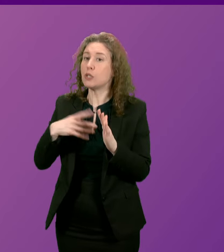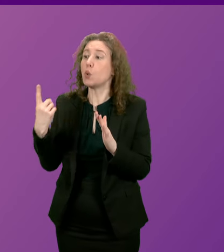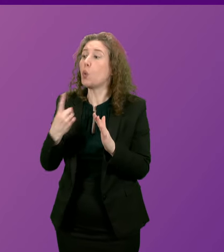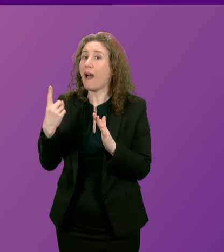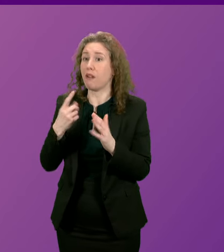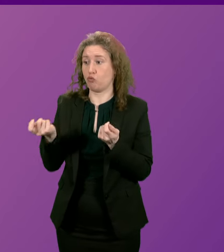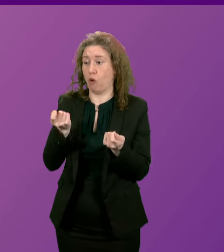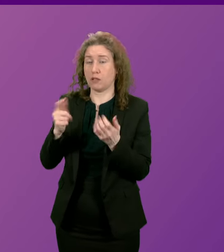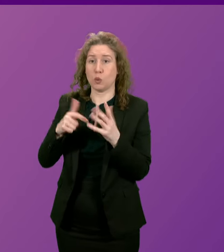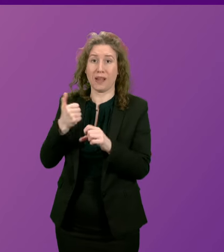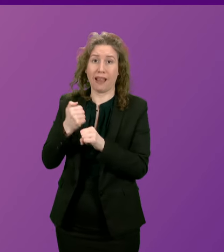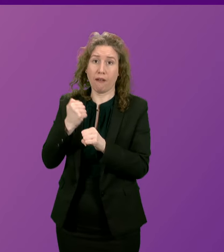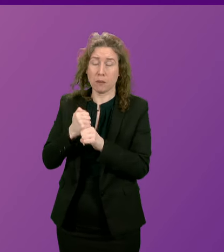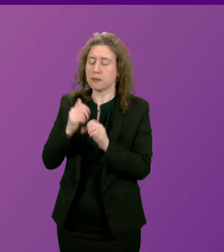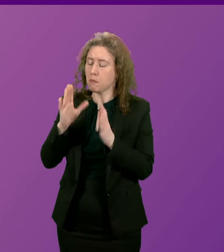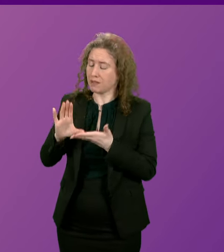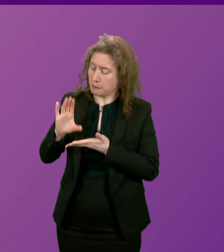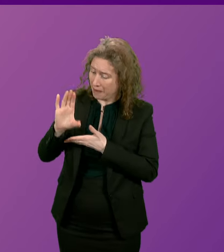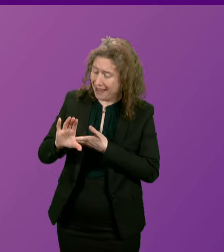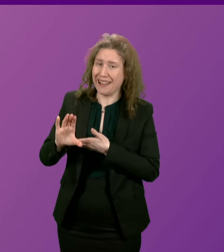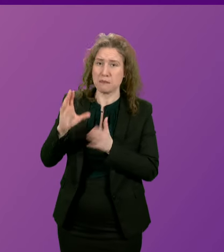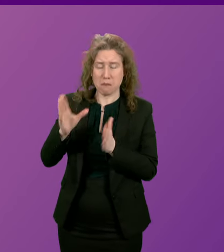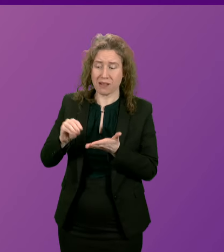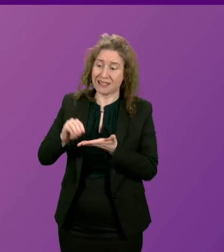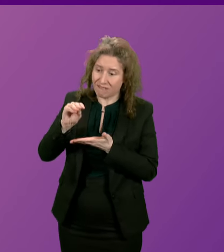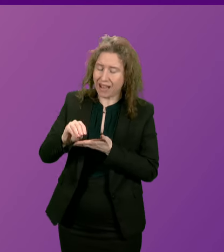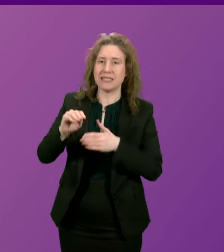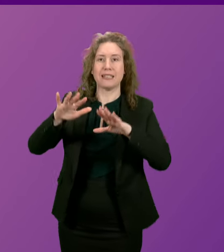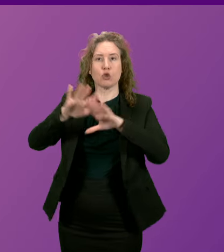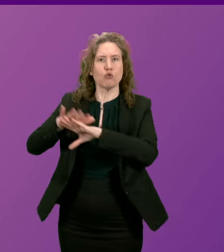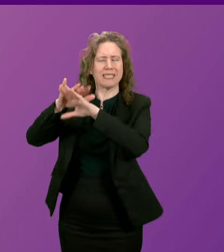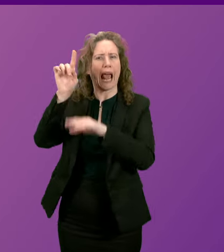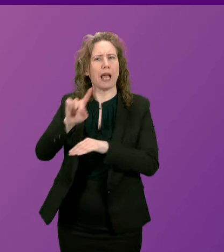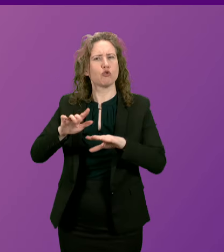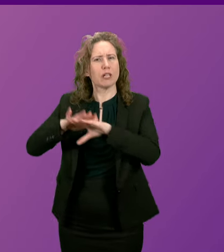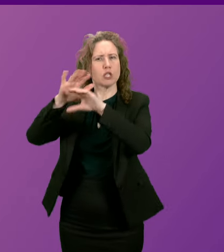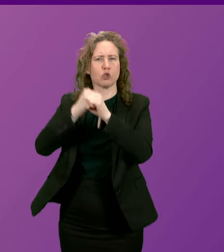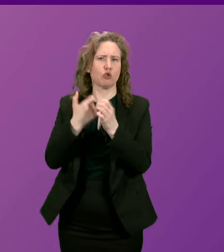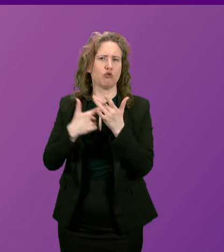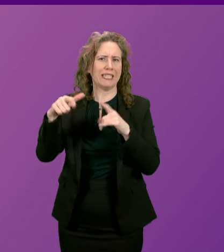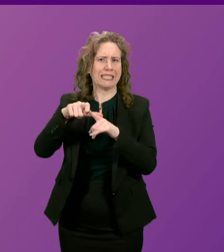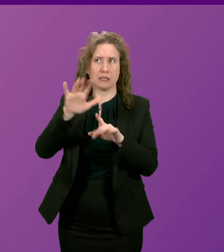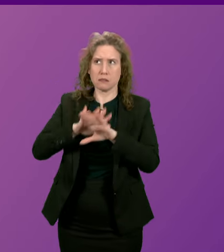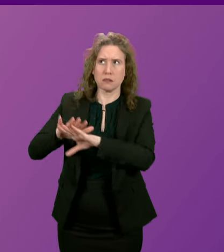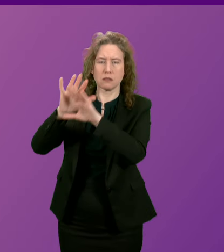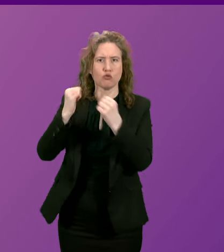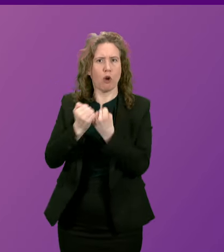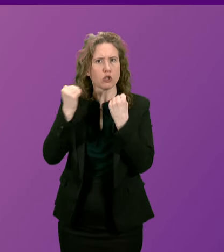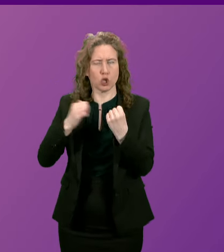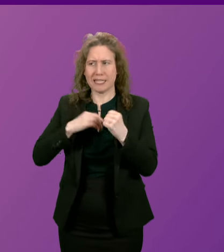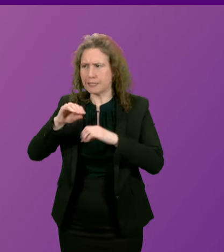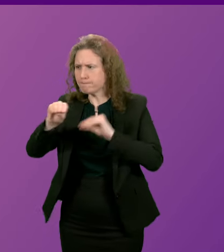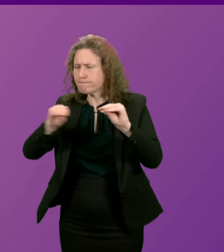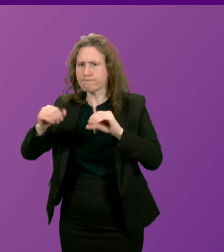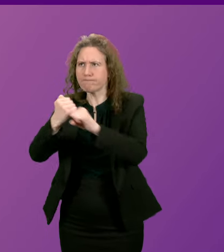is in the UK government puts their hand in their pocket and invests in our grid infrastructure and all of us have a responsibility to talk up the importance I think